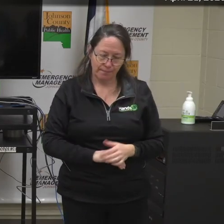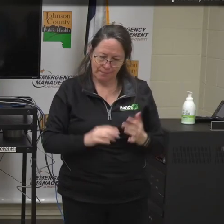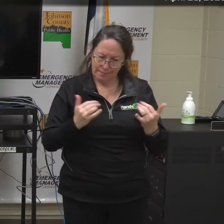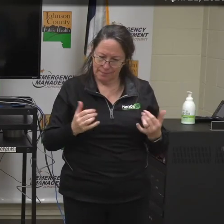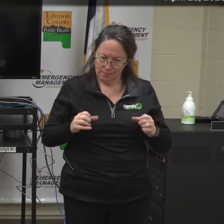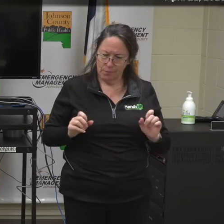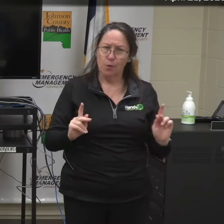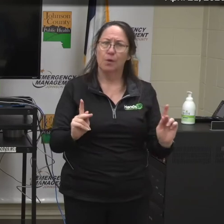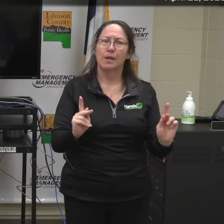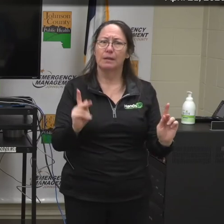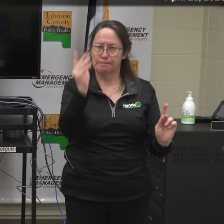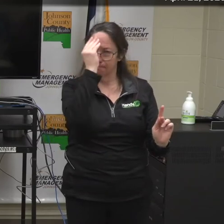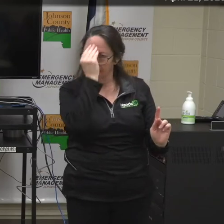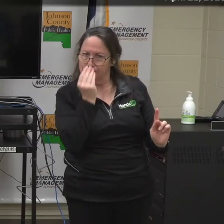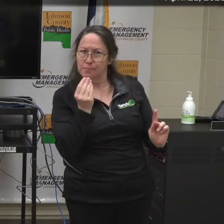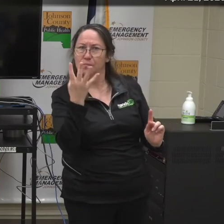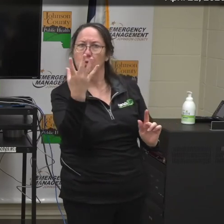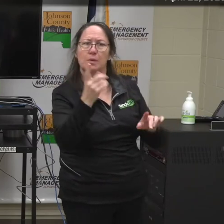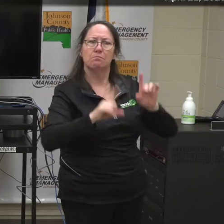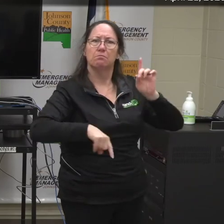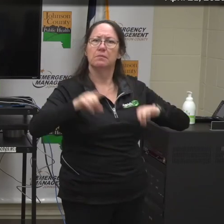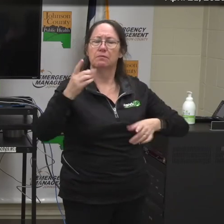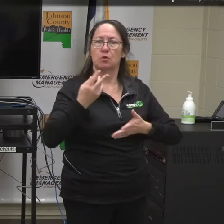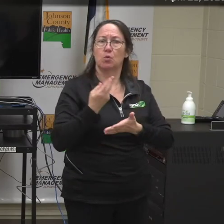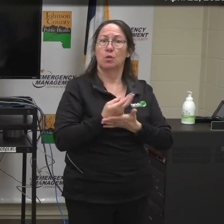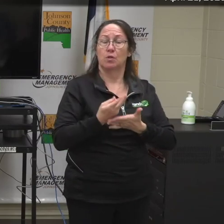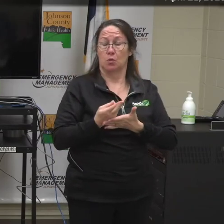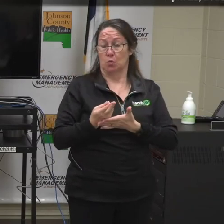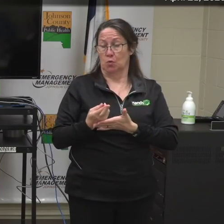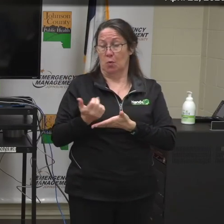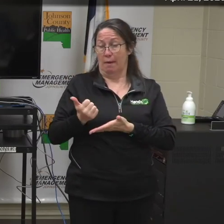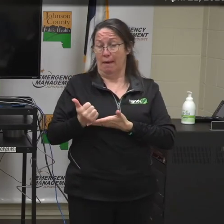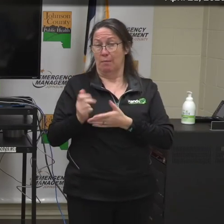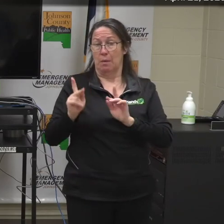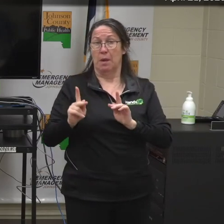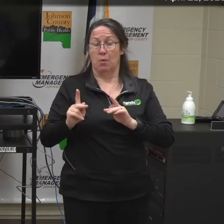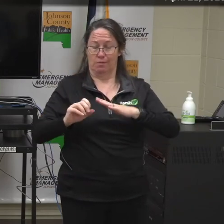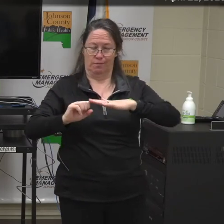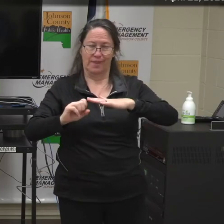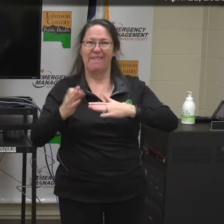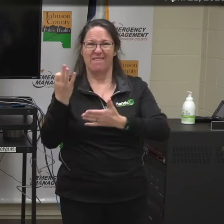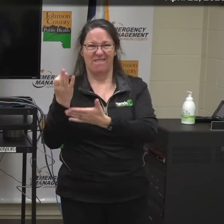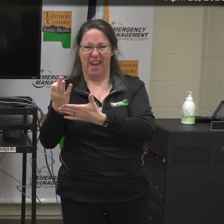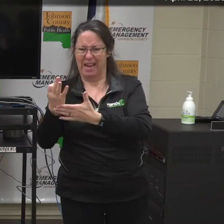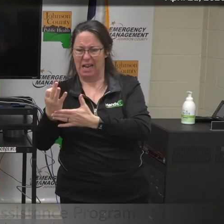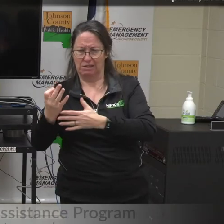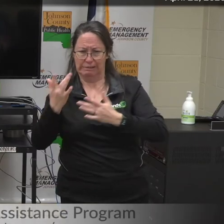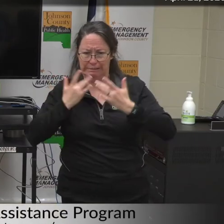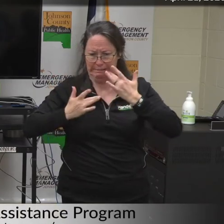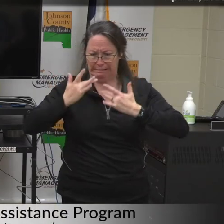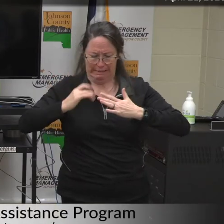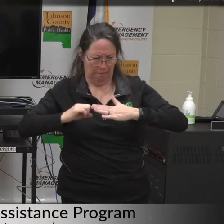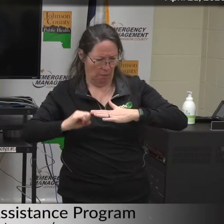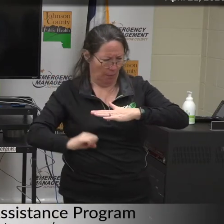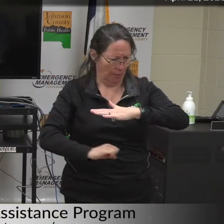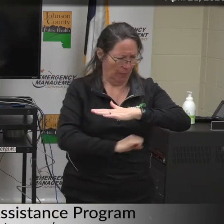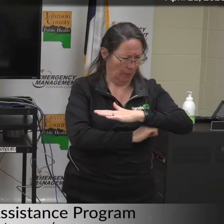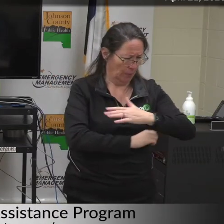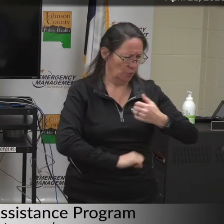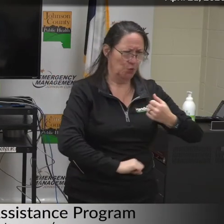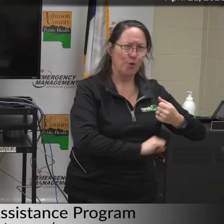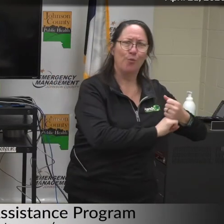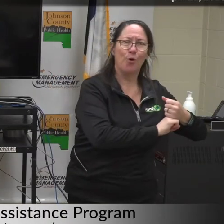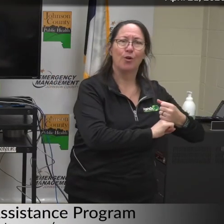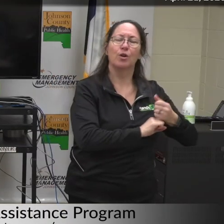opportunity to share some of the resources that may assist households with bridging the financial gap. The Johnson County General